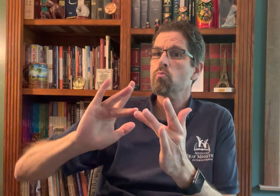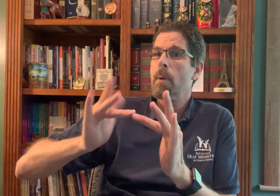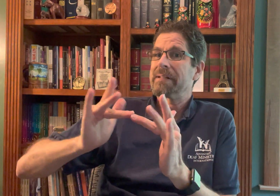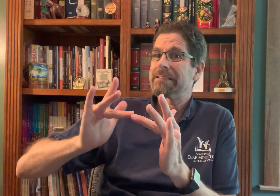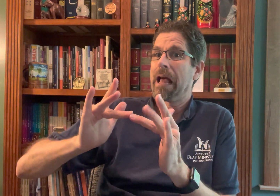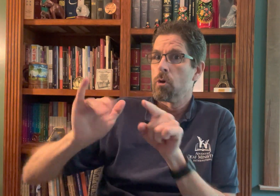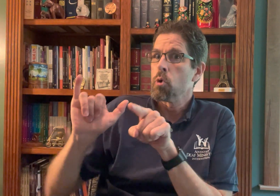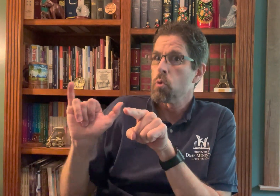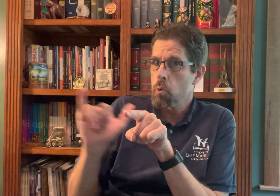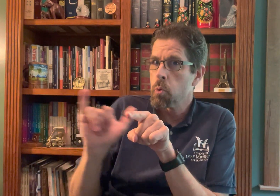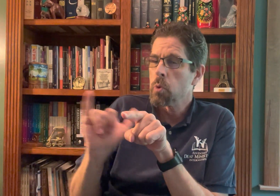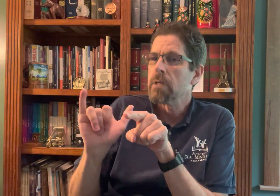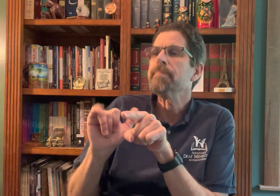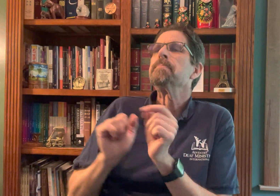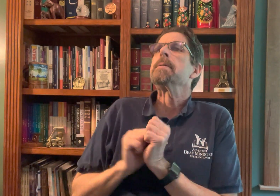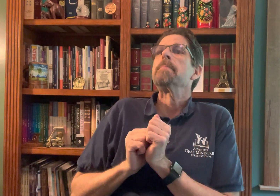in sign language.